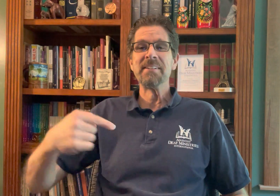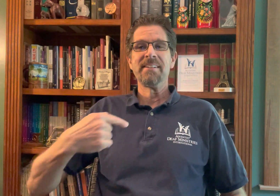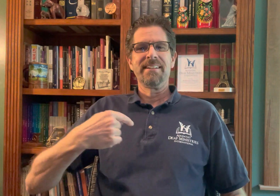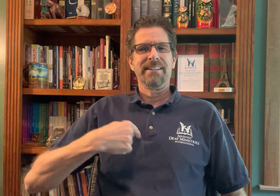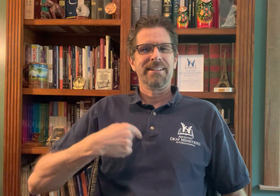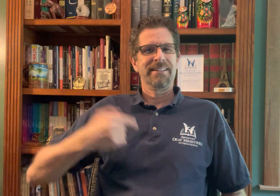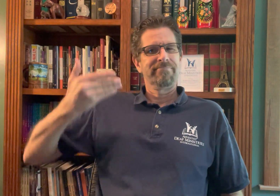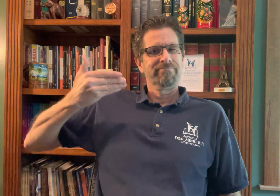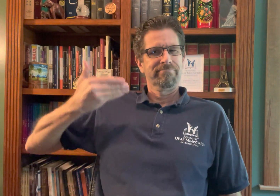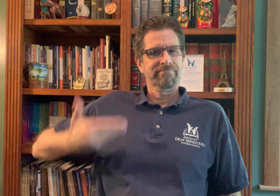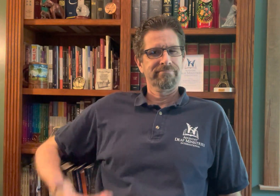Greetings.